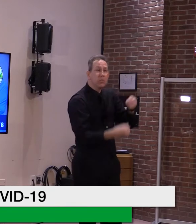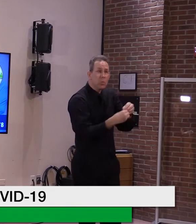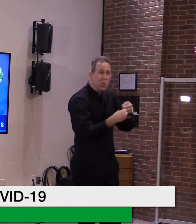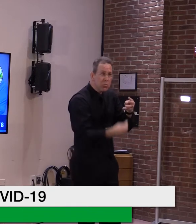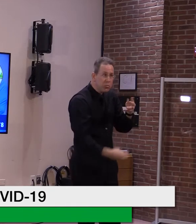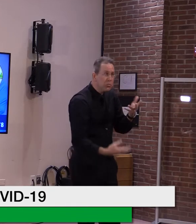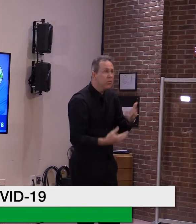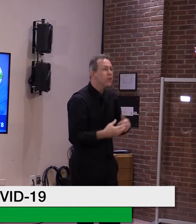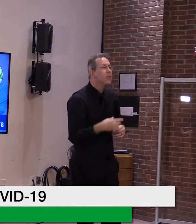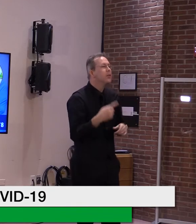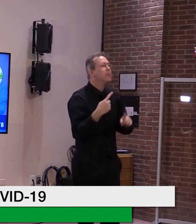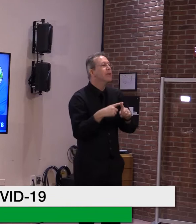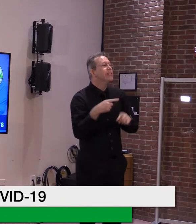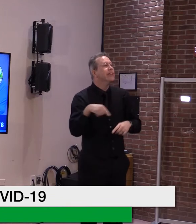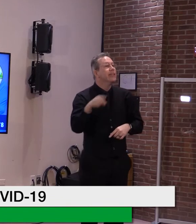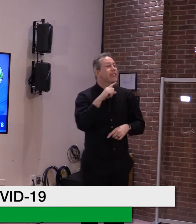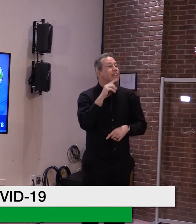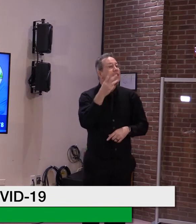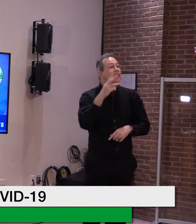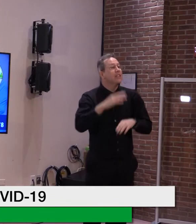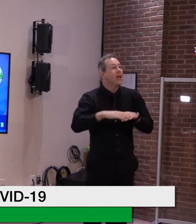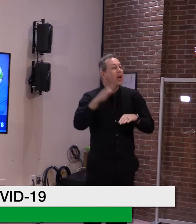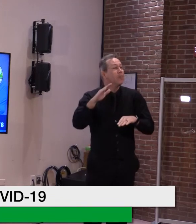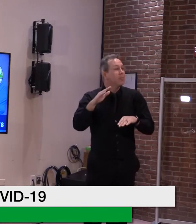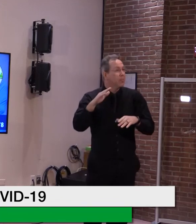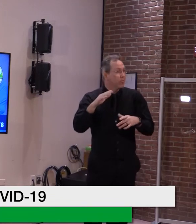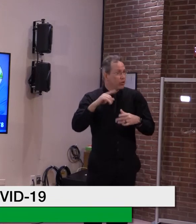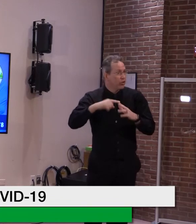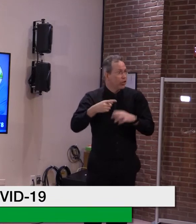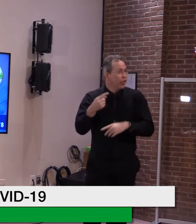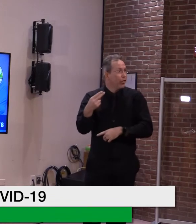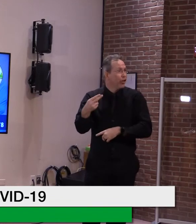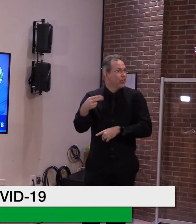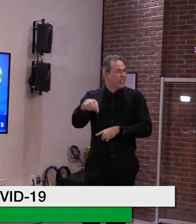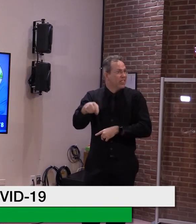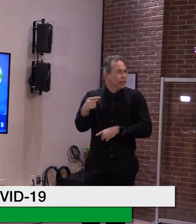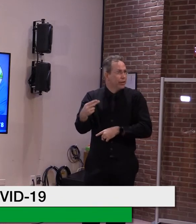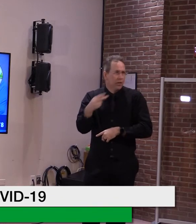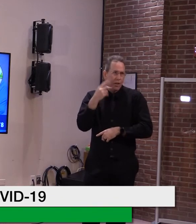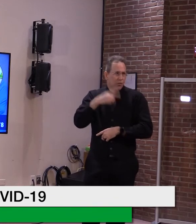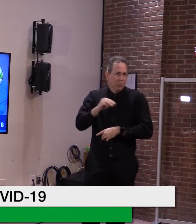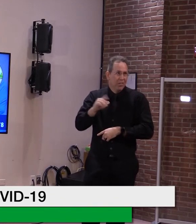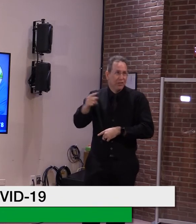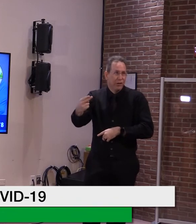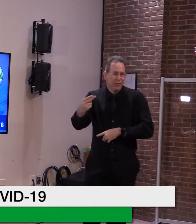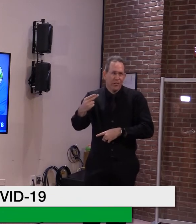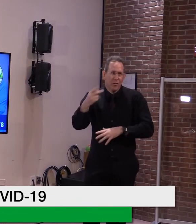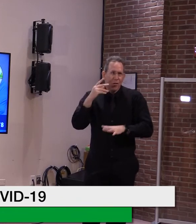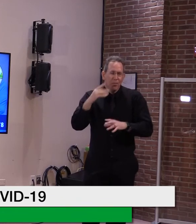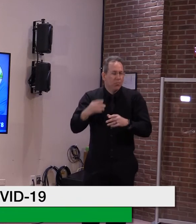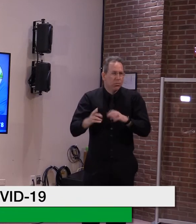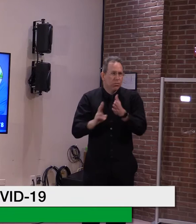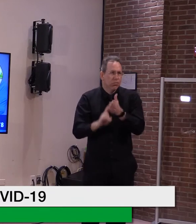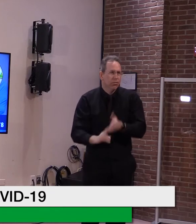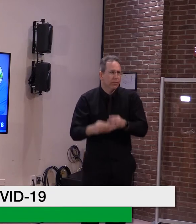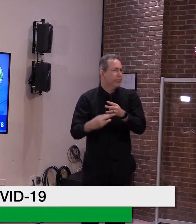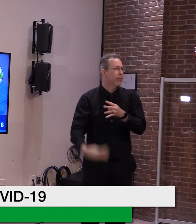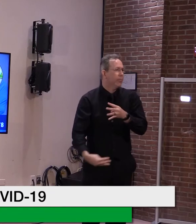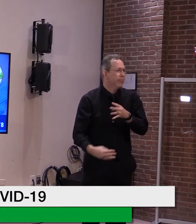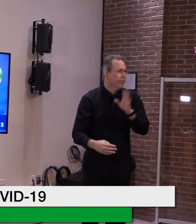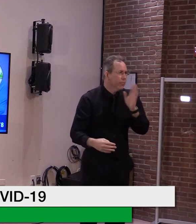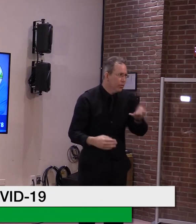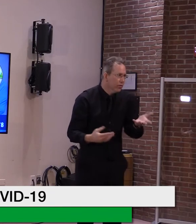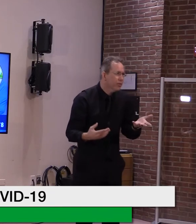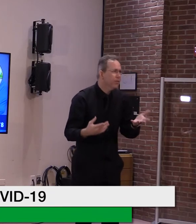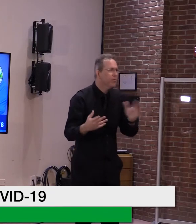quicker as well. So I think, Calvin, as I'm repeating myself, I think just